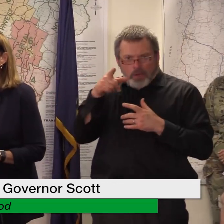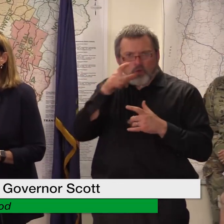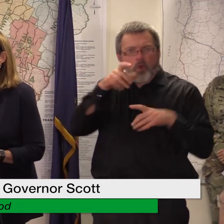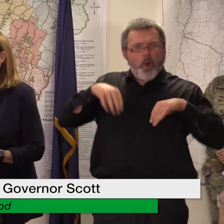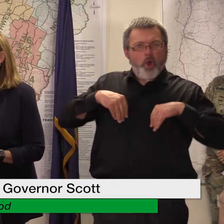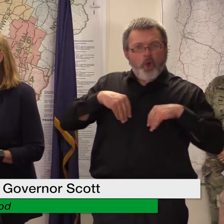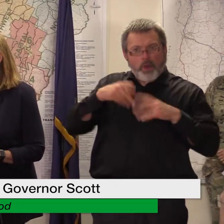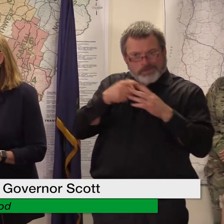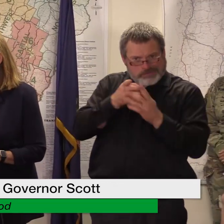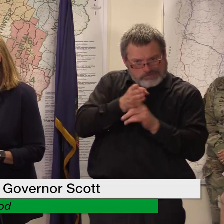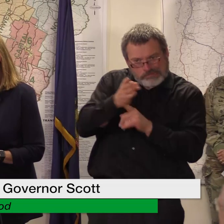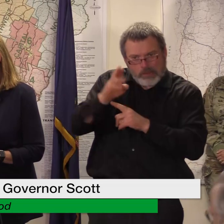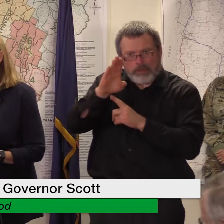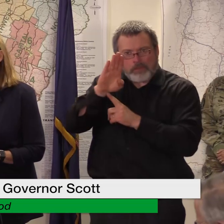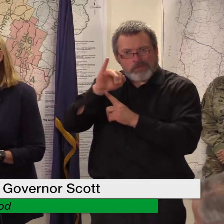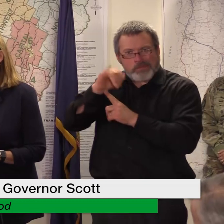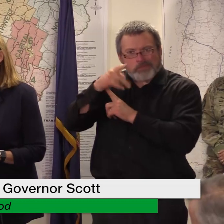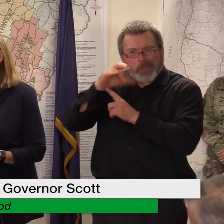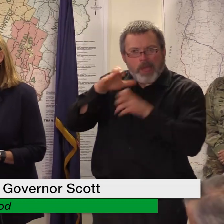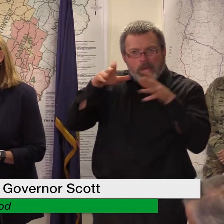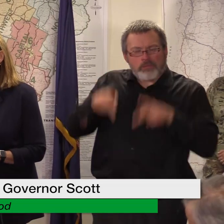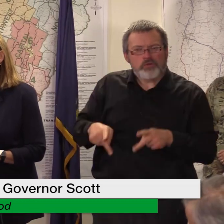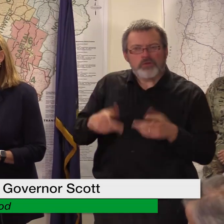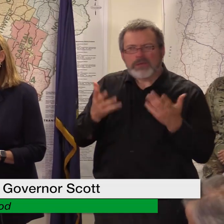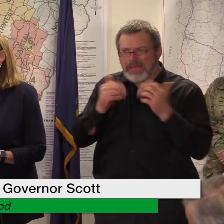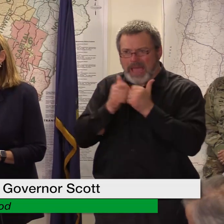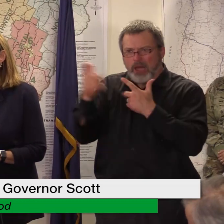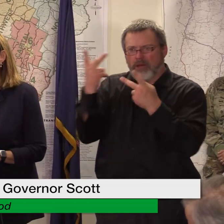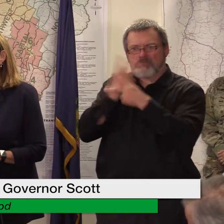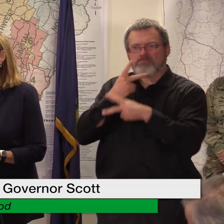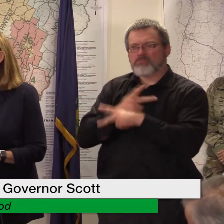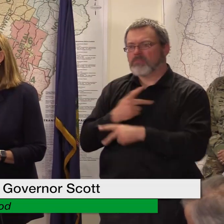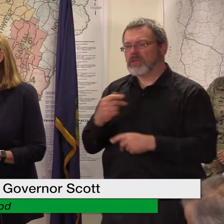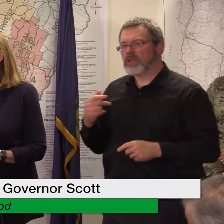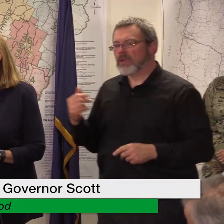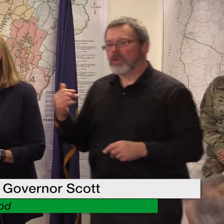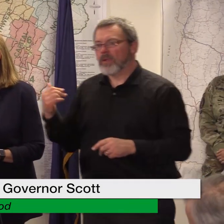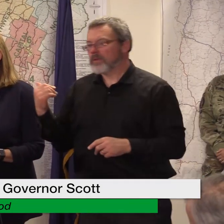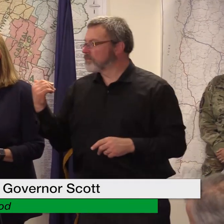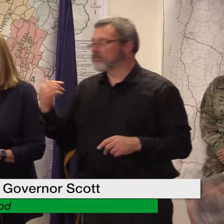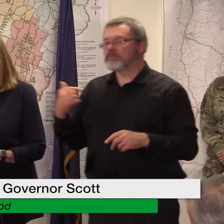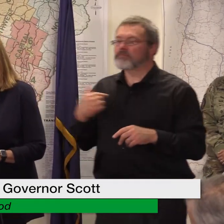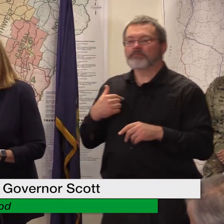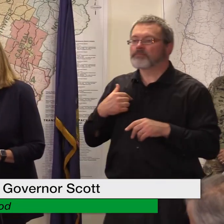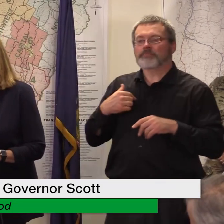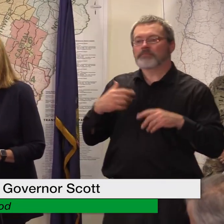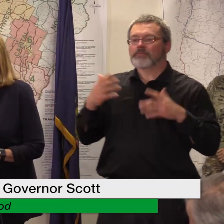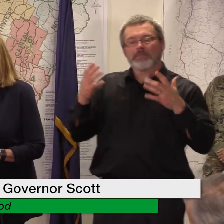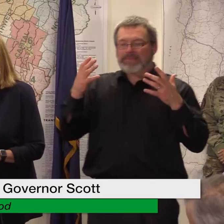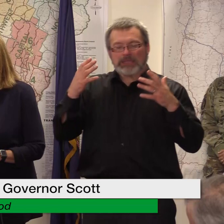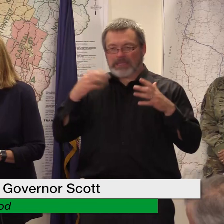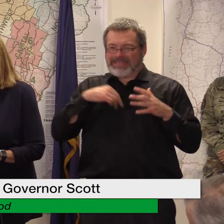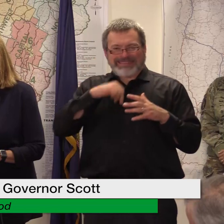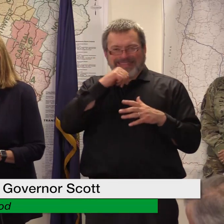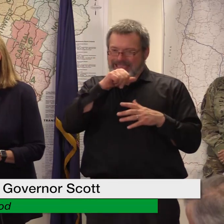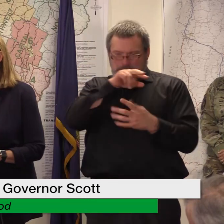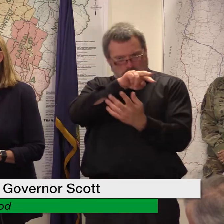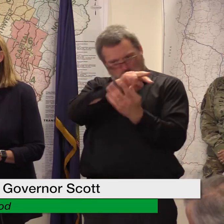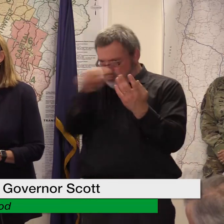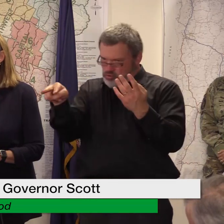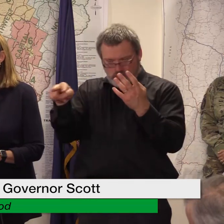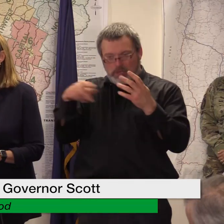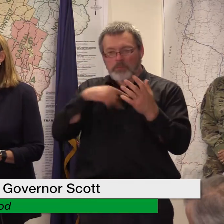20 percent of net physical damages so it wouldn't matter how old the business is as an example